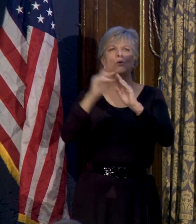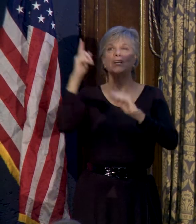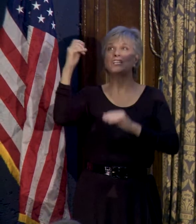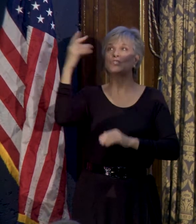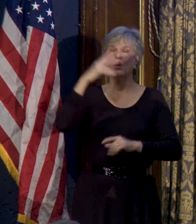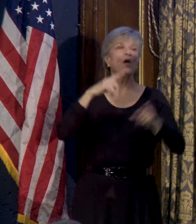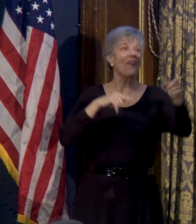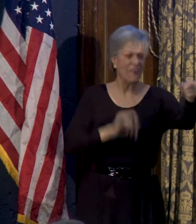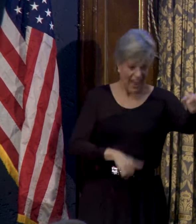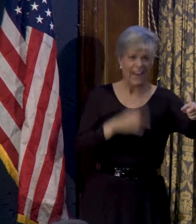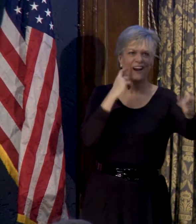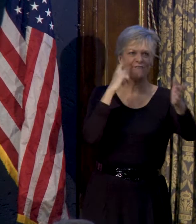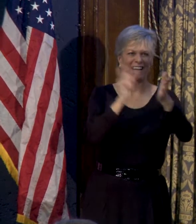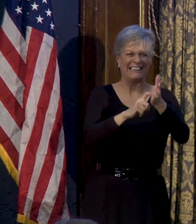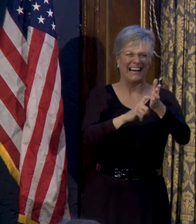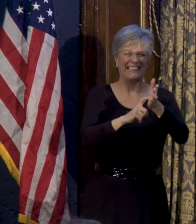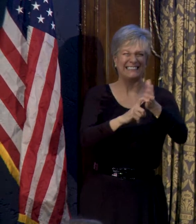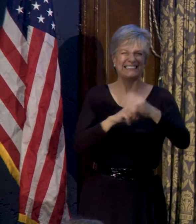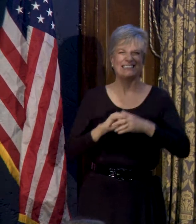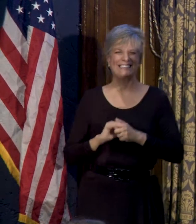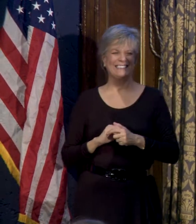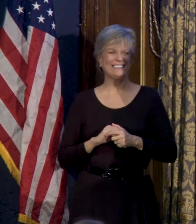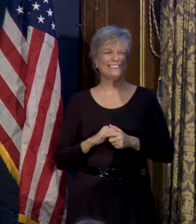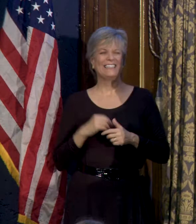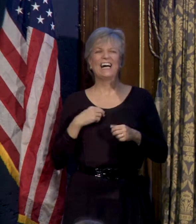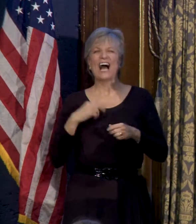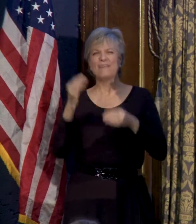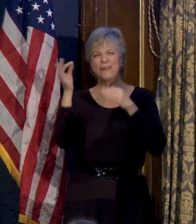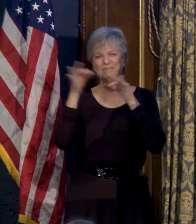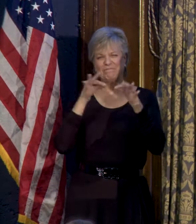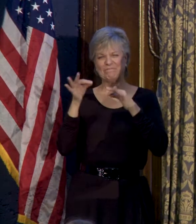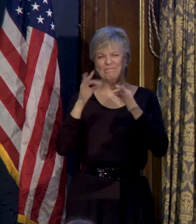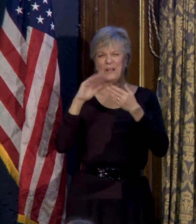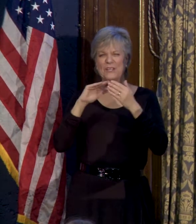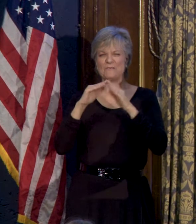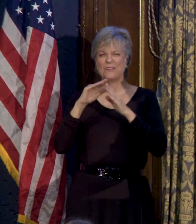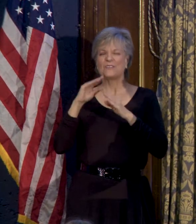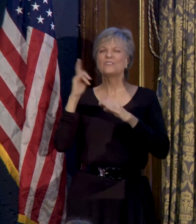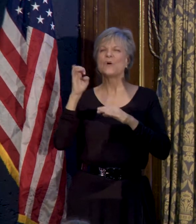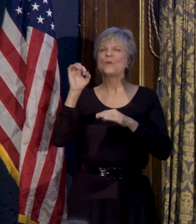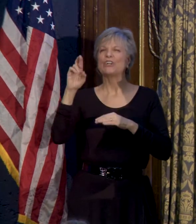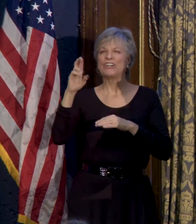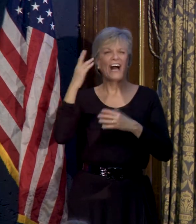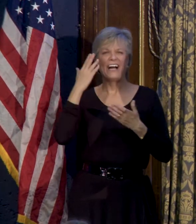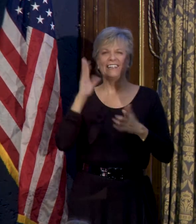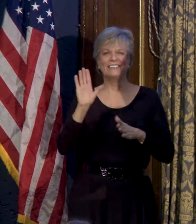Thank you. That I know. I've been briefed on community solar. I didn't know it came out of the Jobs Act.